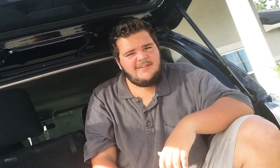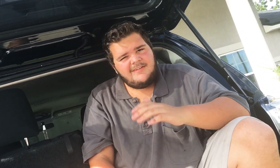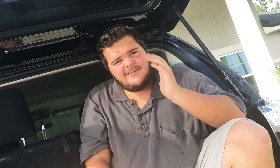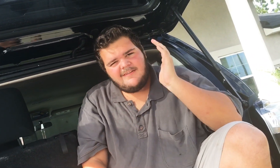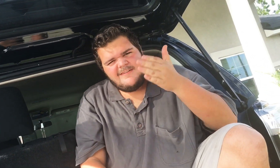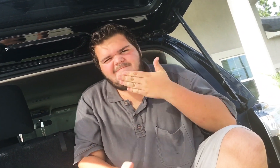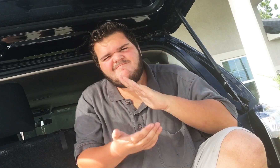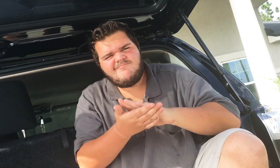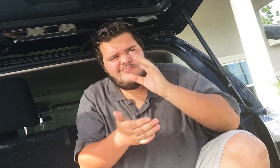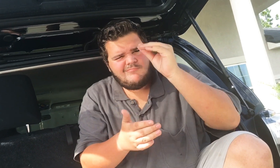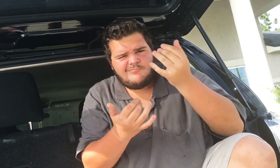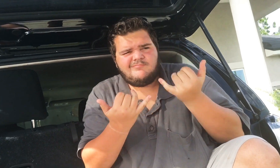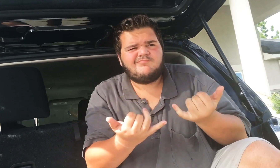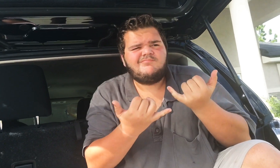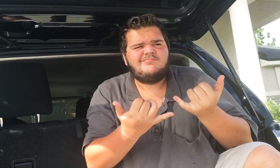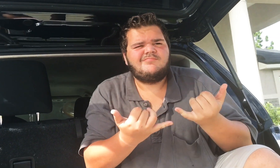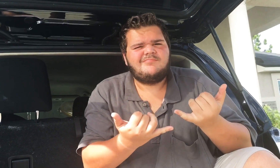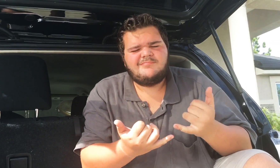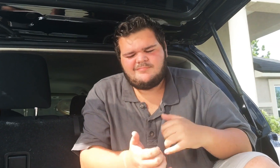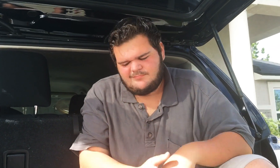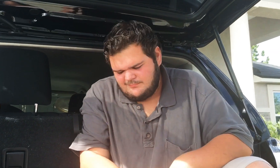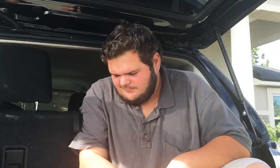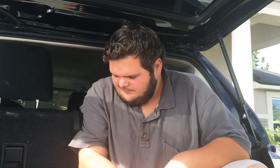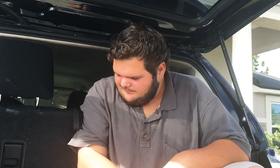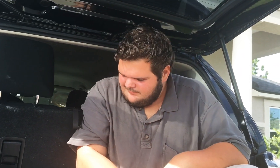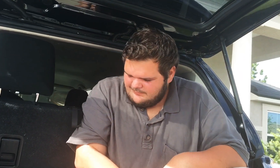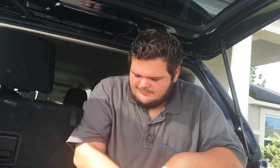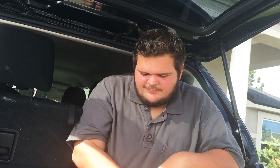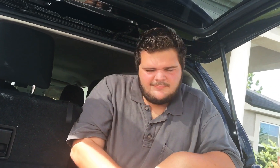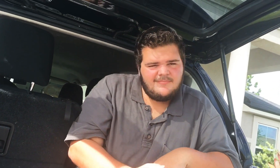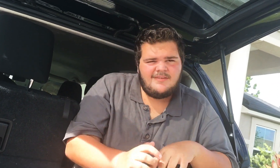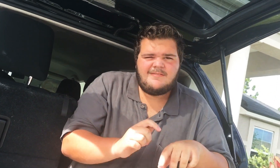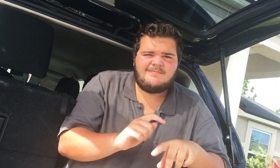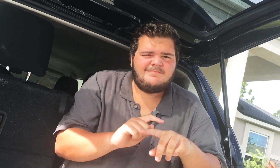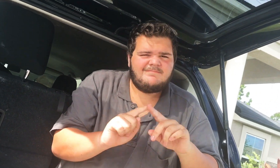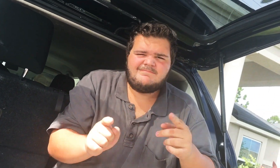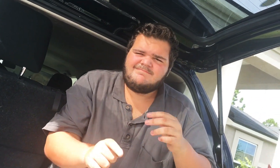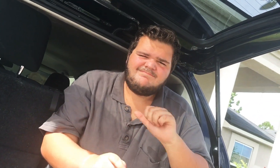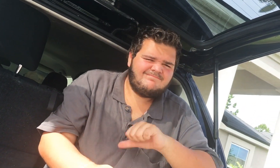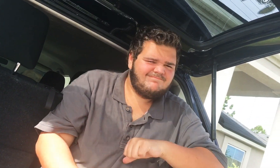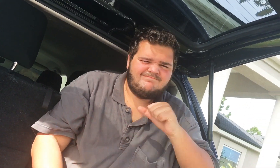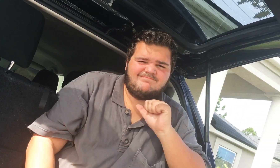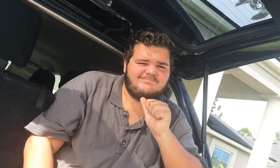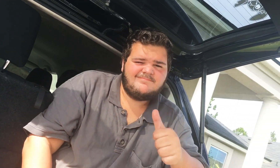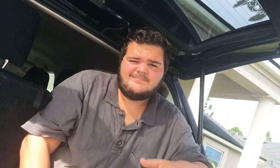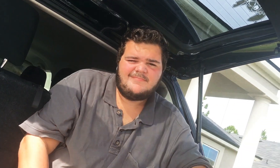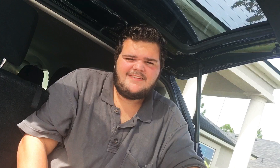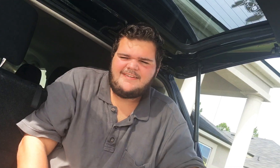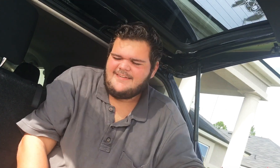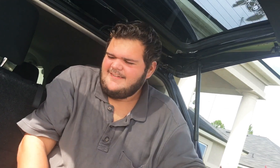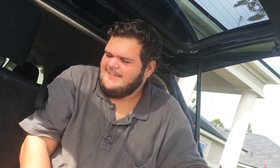I'll be the bad guy now But no, I ain't too proud